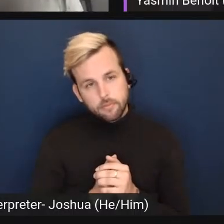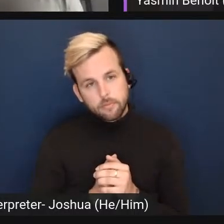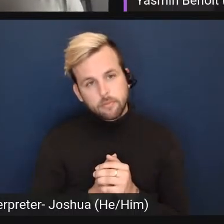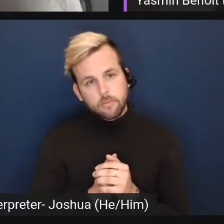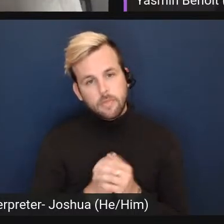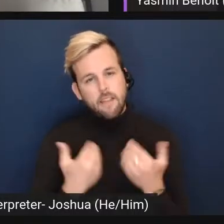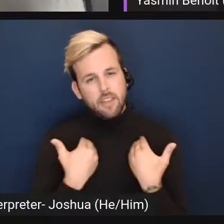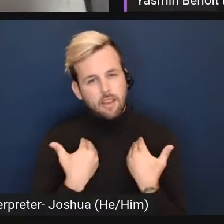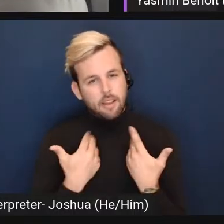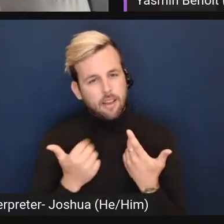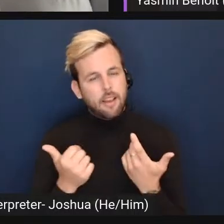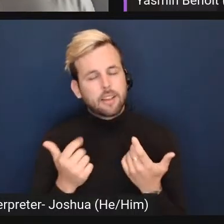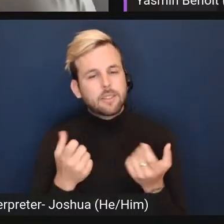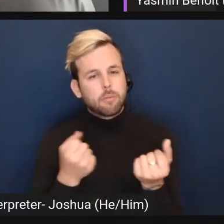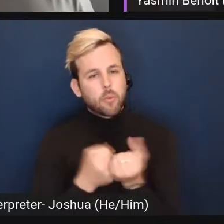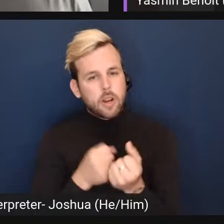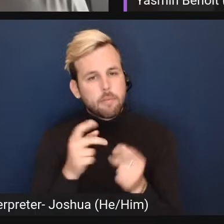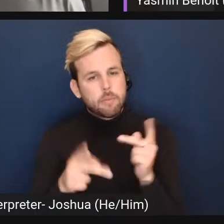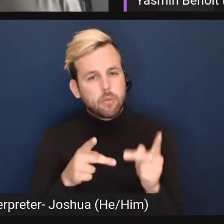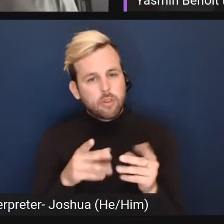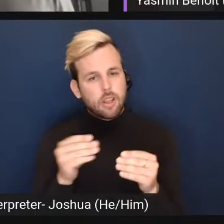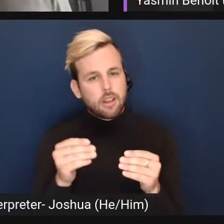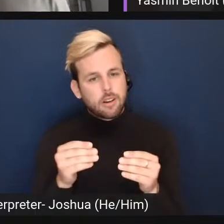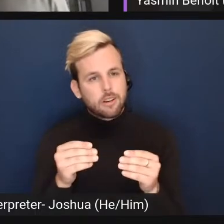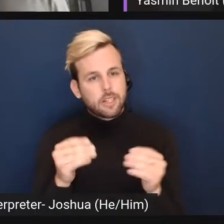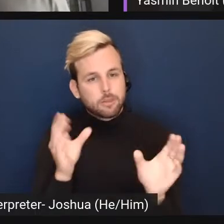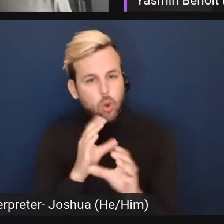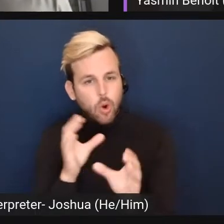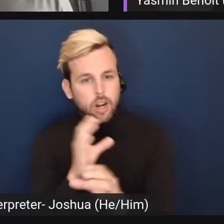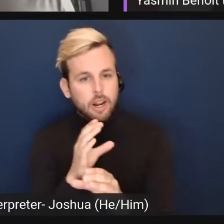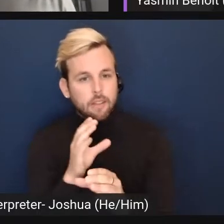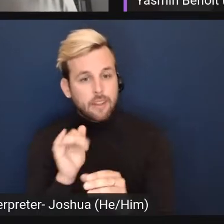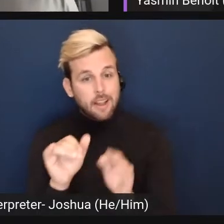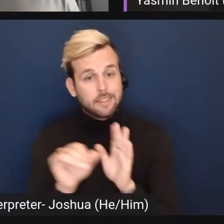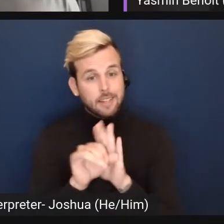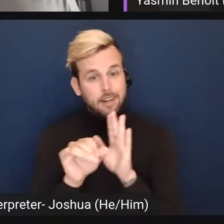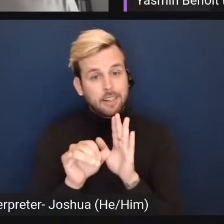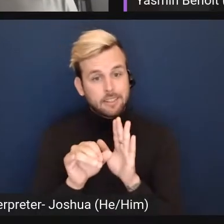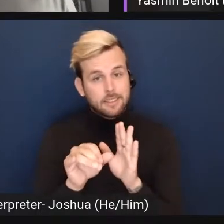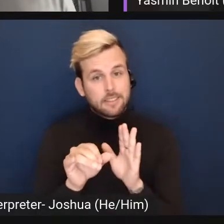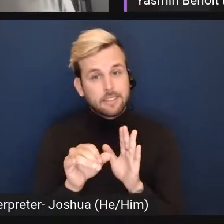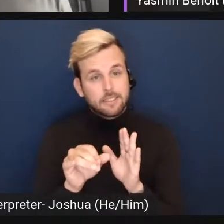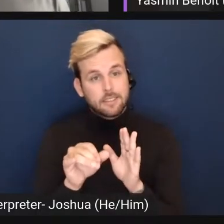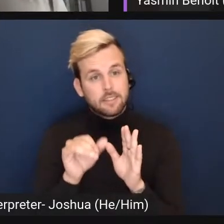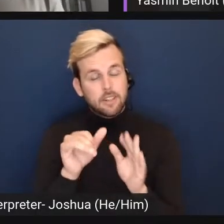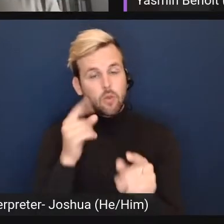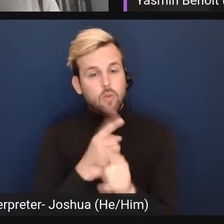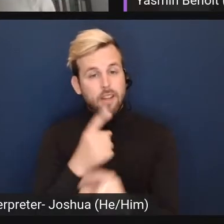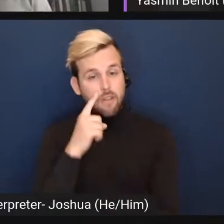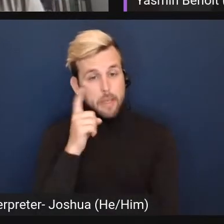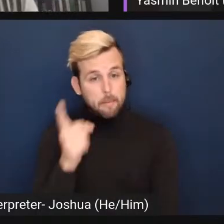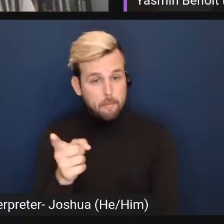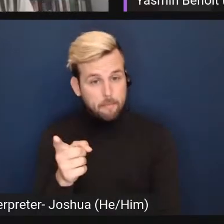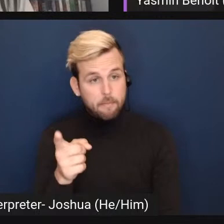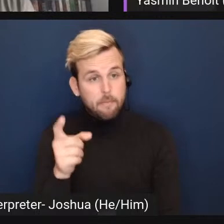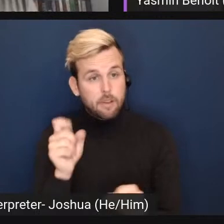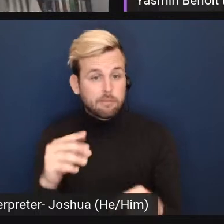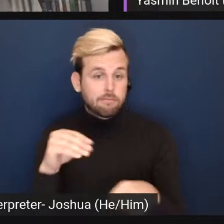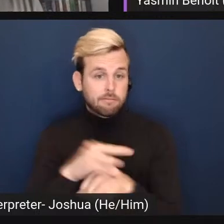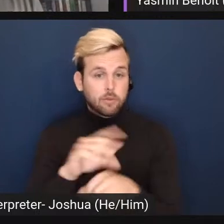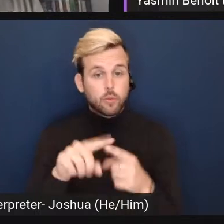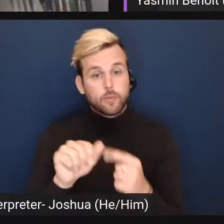having identity, supporting people and exploring, um, the identities that are right for them, um, can play in AVEN.